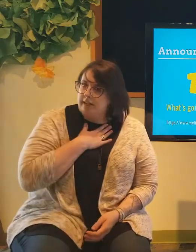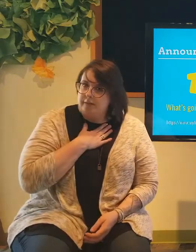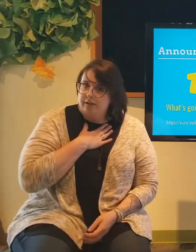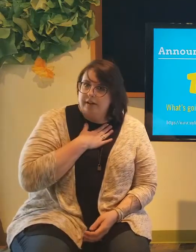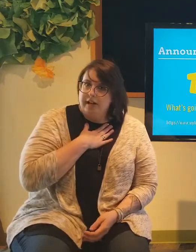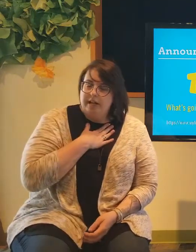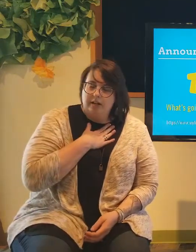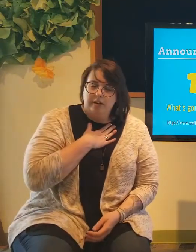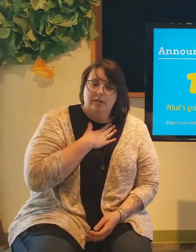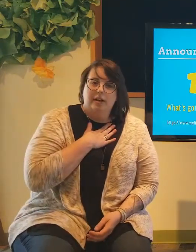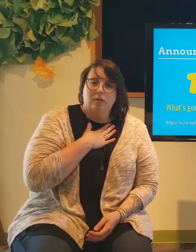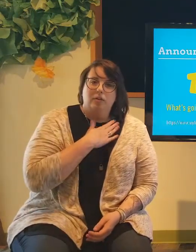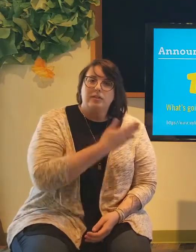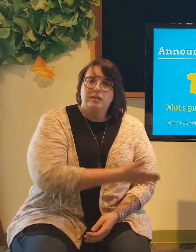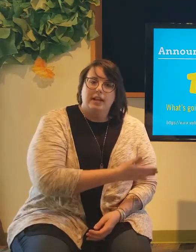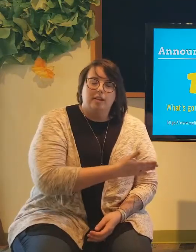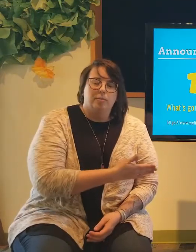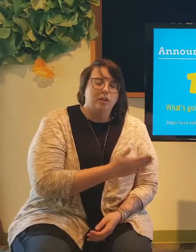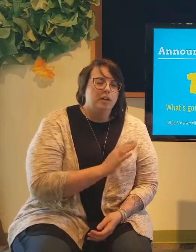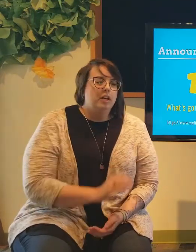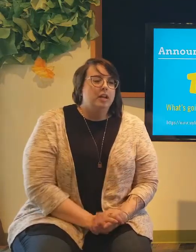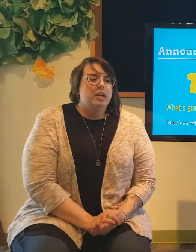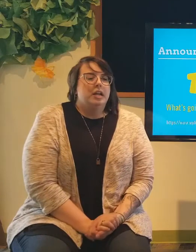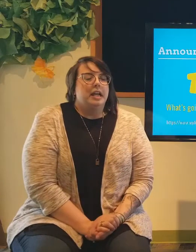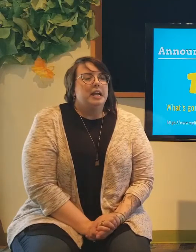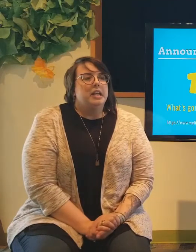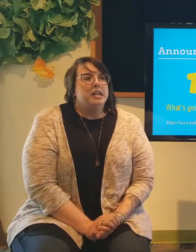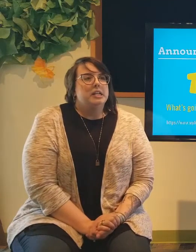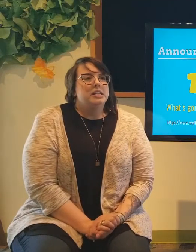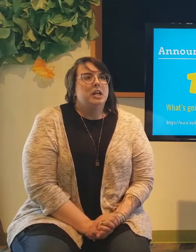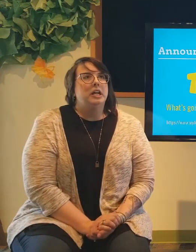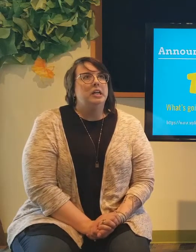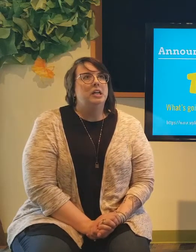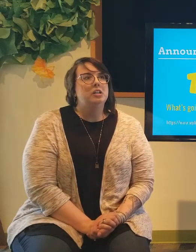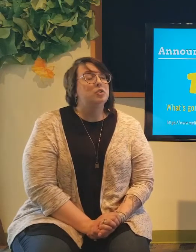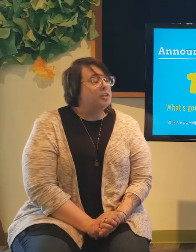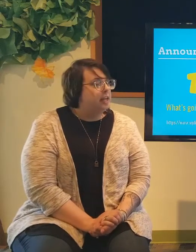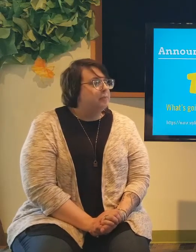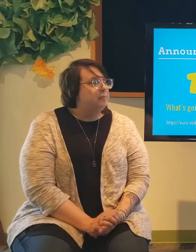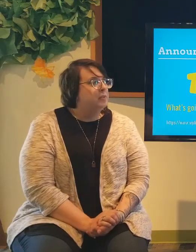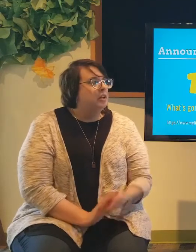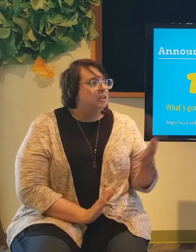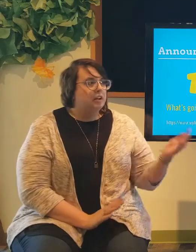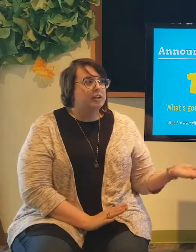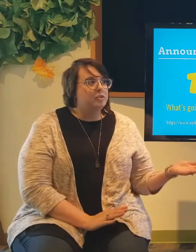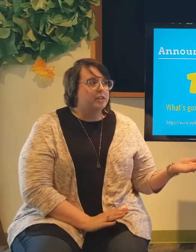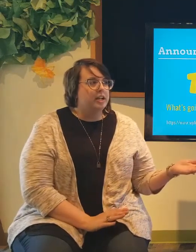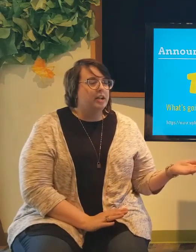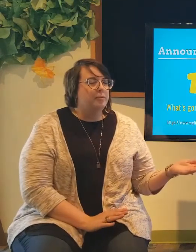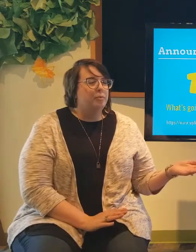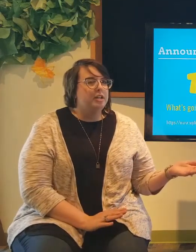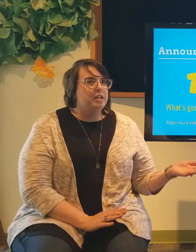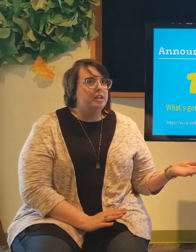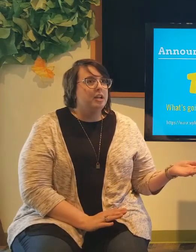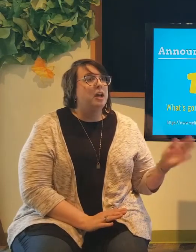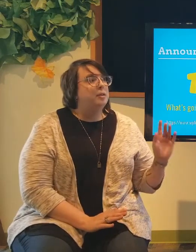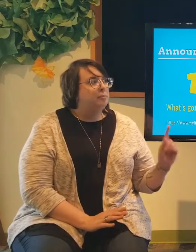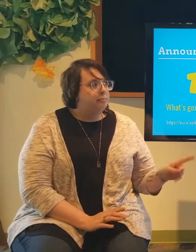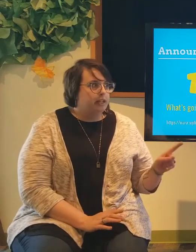library here. You can get a hold of us at that number. And story time. Our next story time will be big